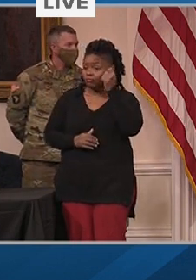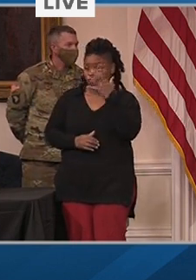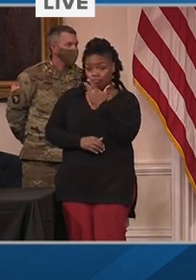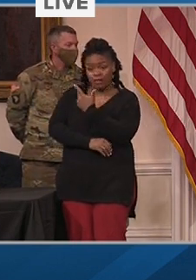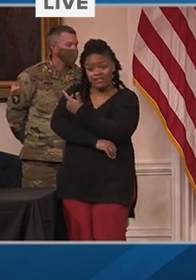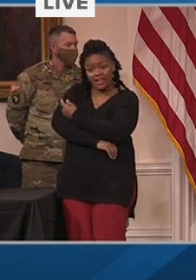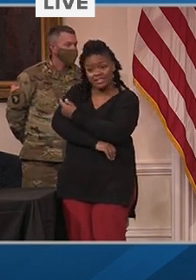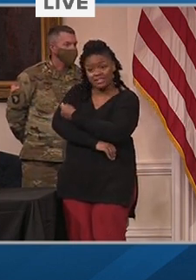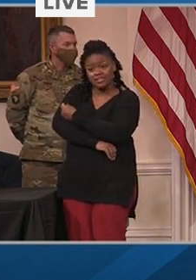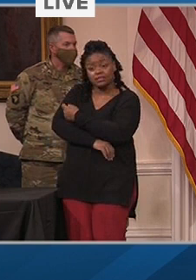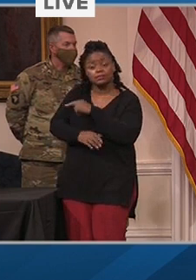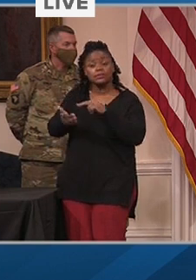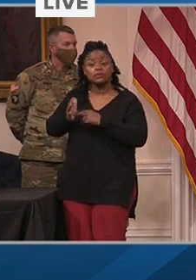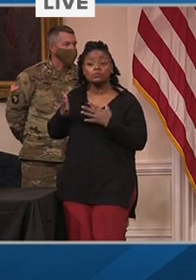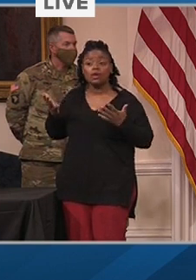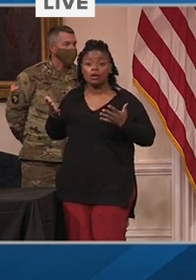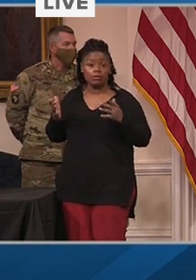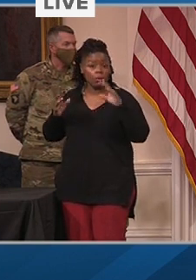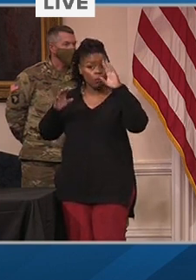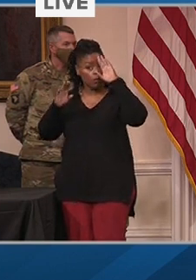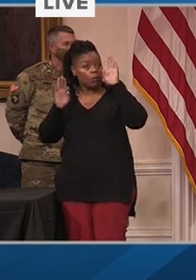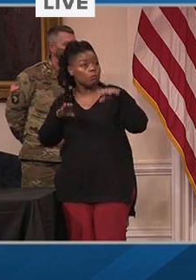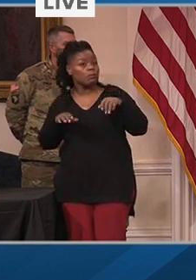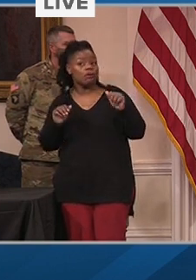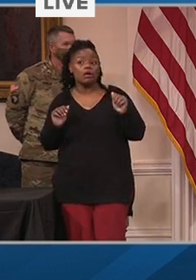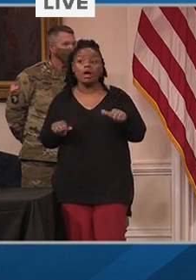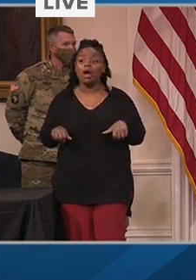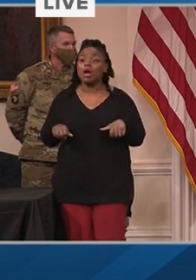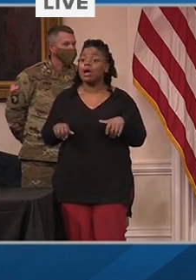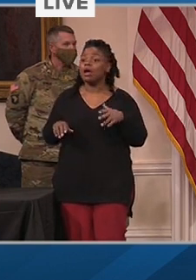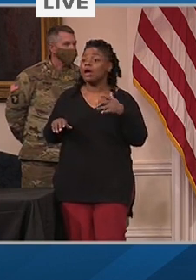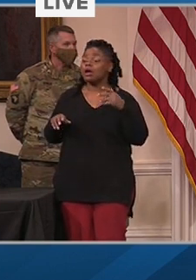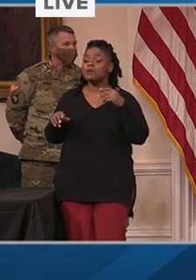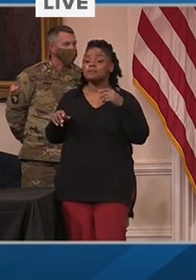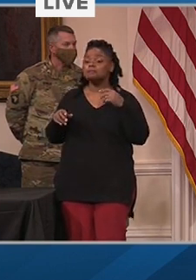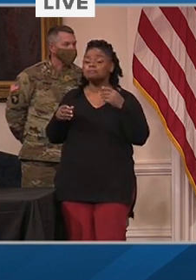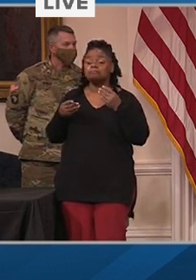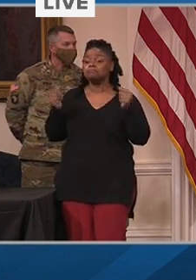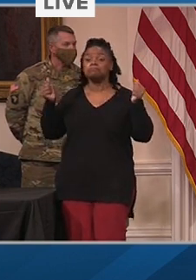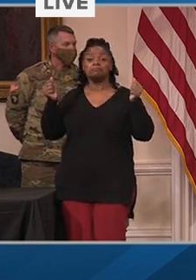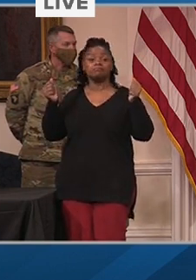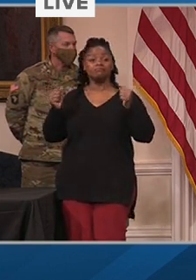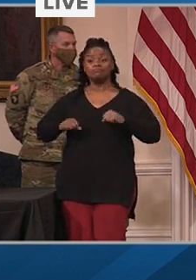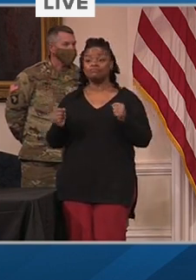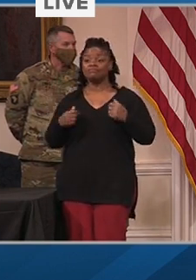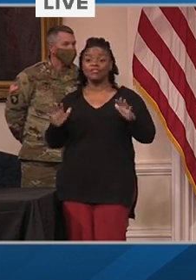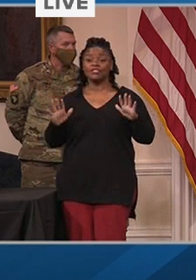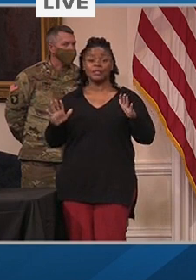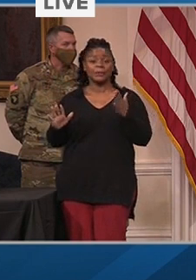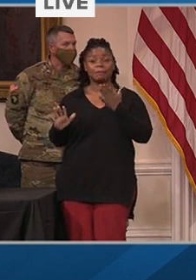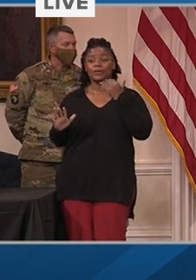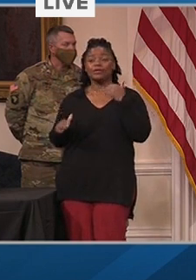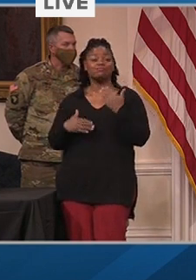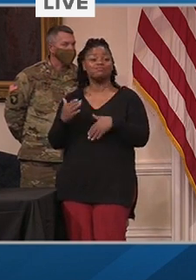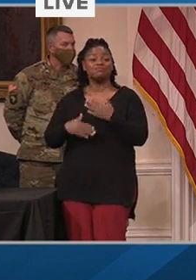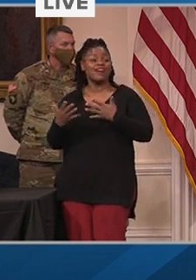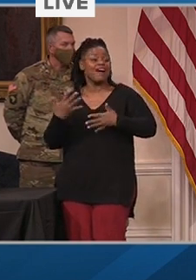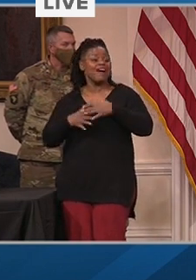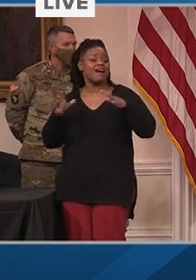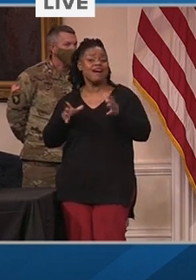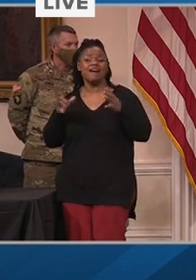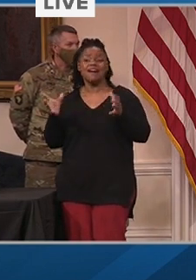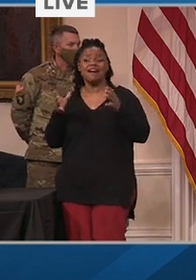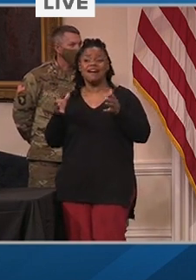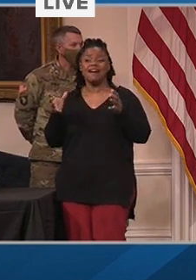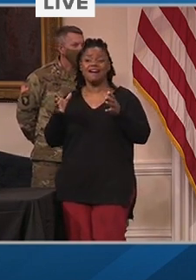and allow us to look ahead to the day. The pandemic will no longer disrupt our lives or prevent us